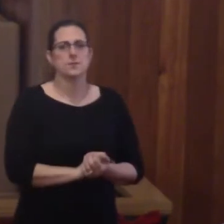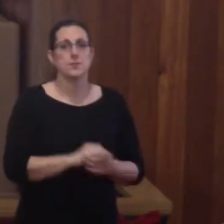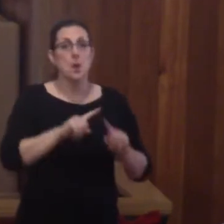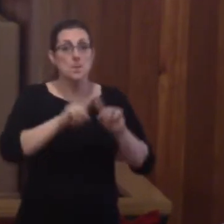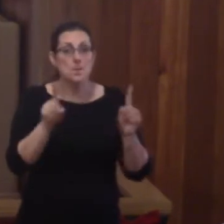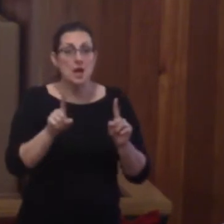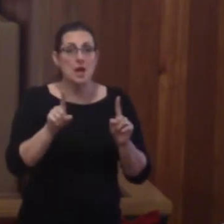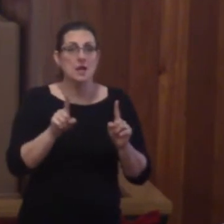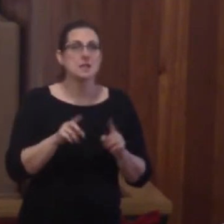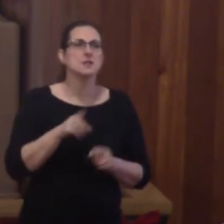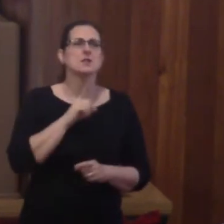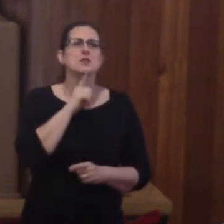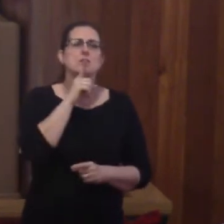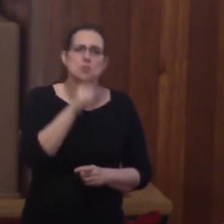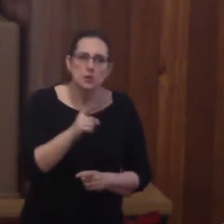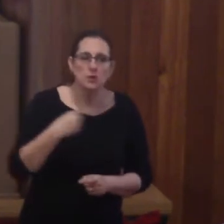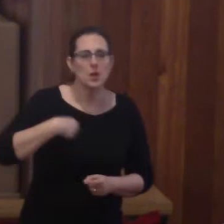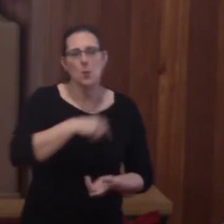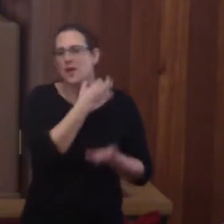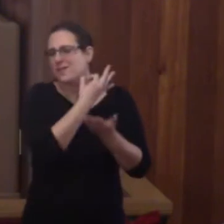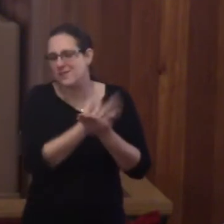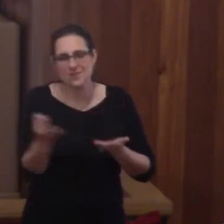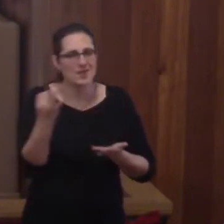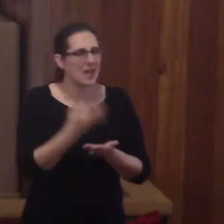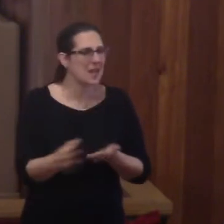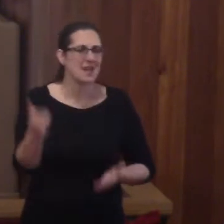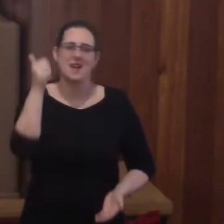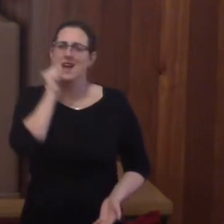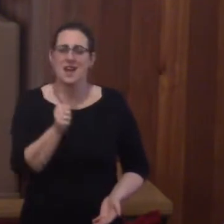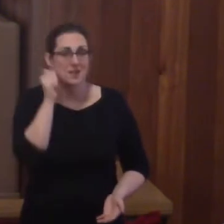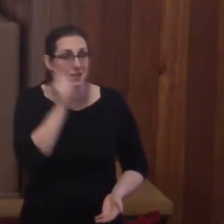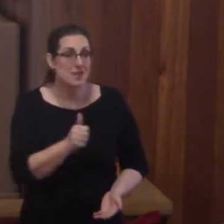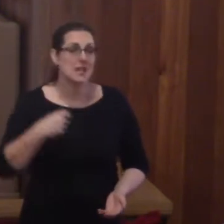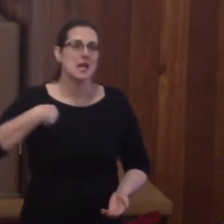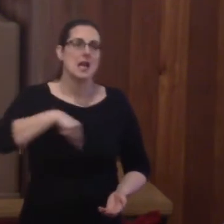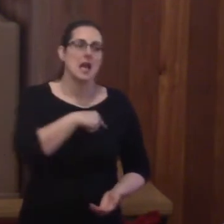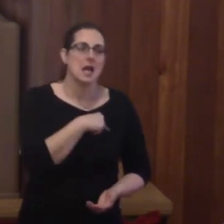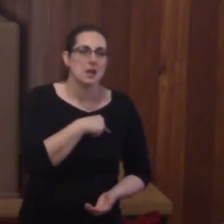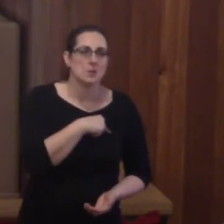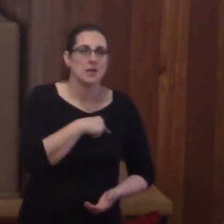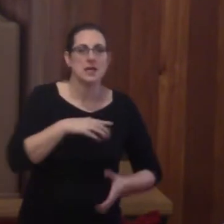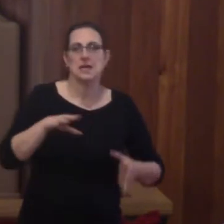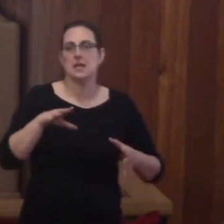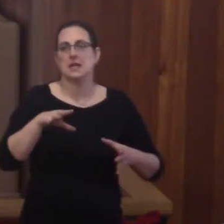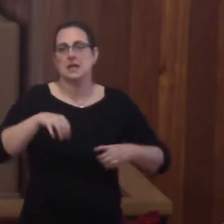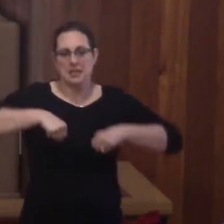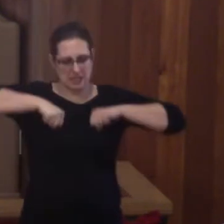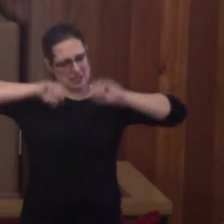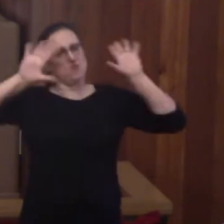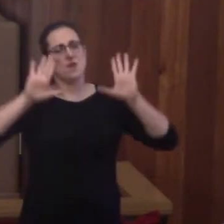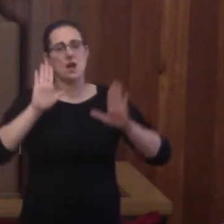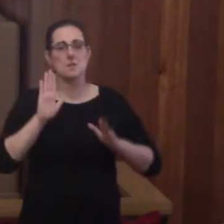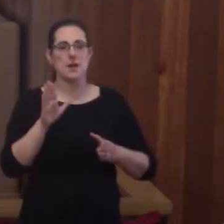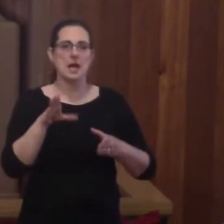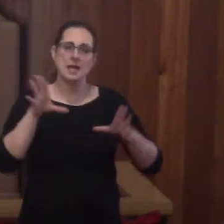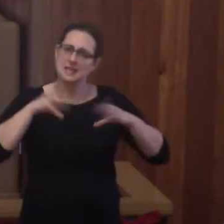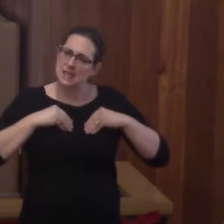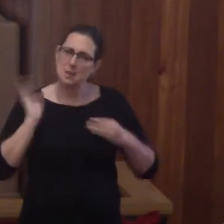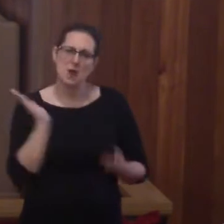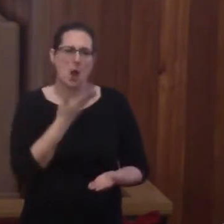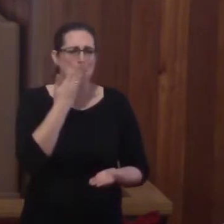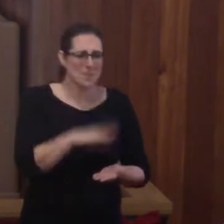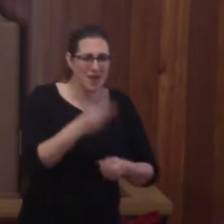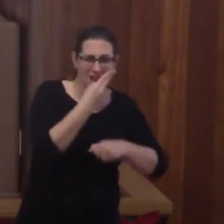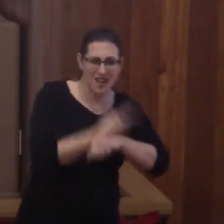but even just the reality that we fail every day and we succumb to those bad habits, or even